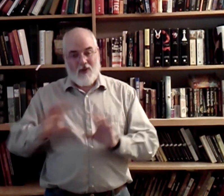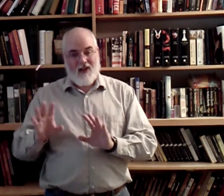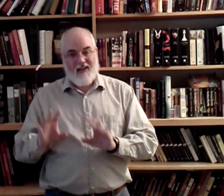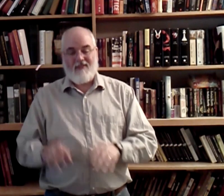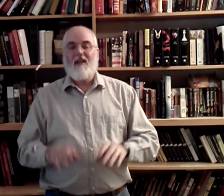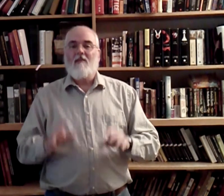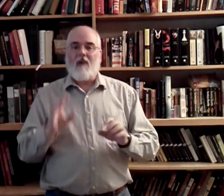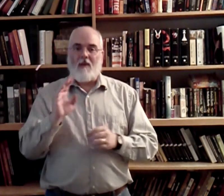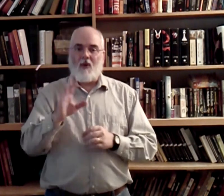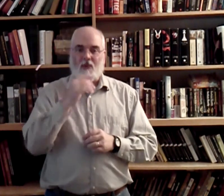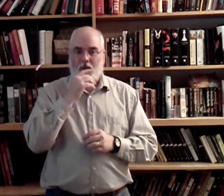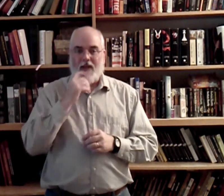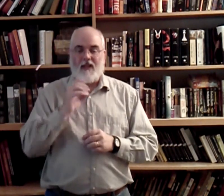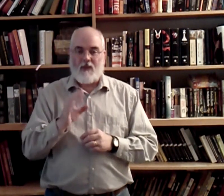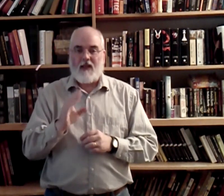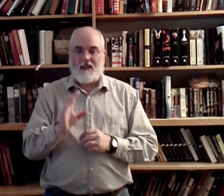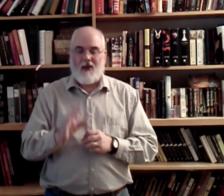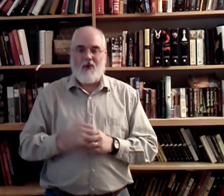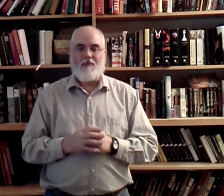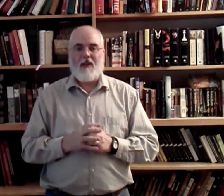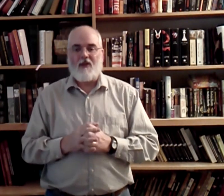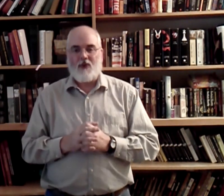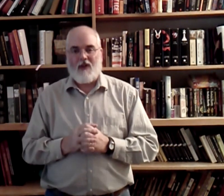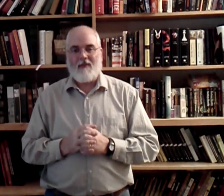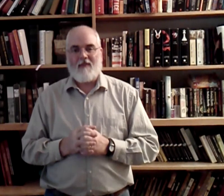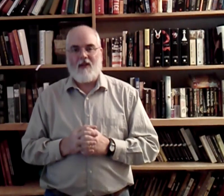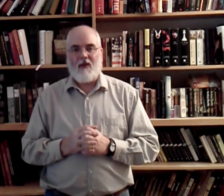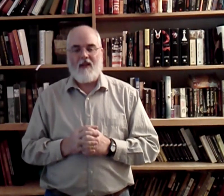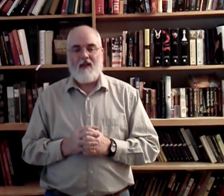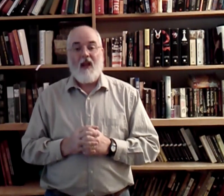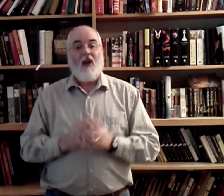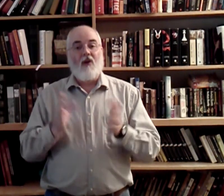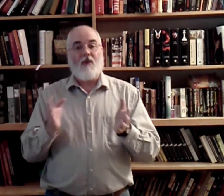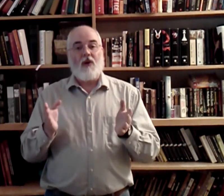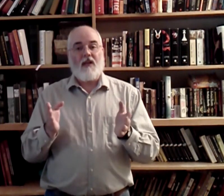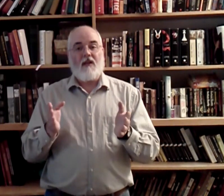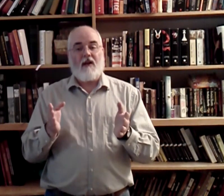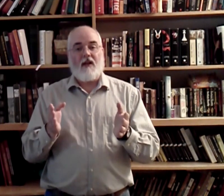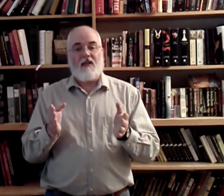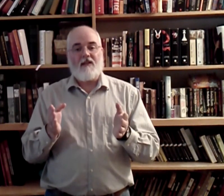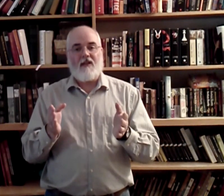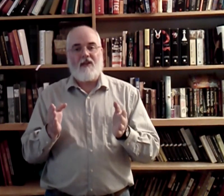real life. But I'll be going through it really, really slow. Here shortly. Okay? Look forward to seeing you there at LTC. Good luck.